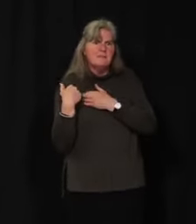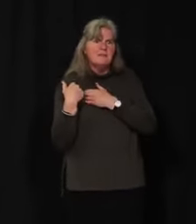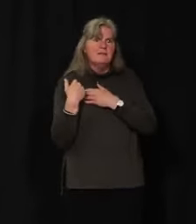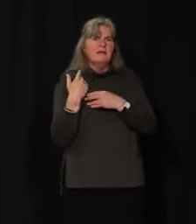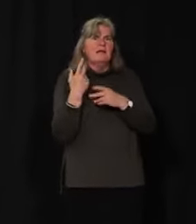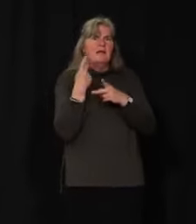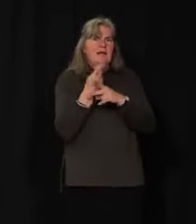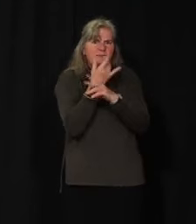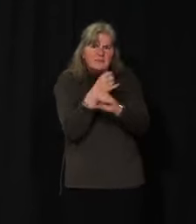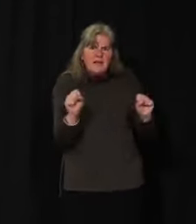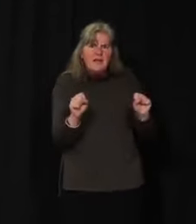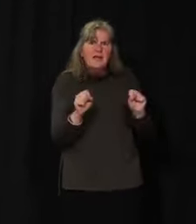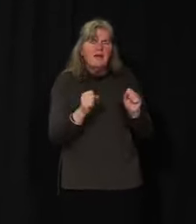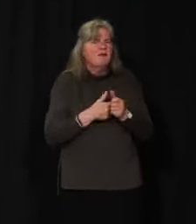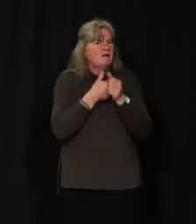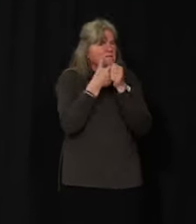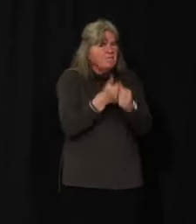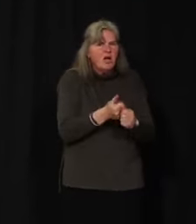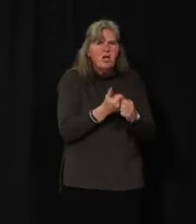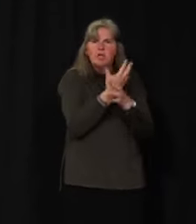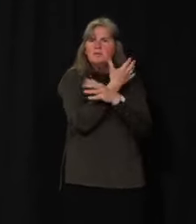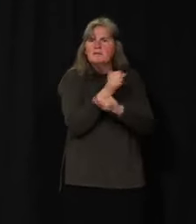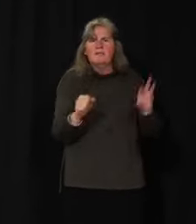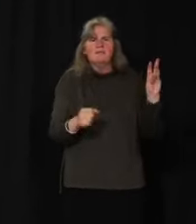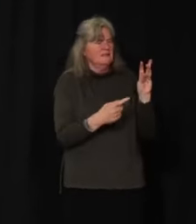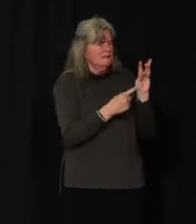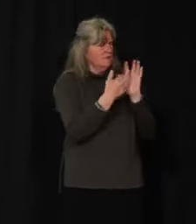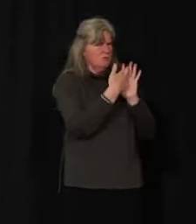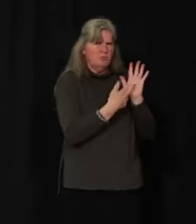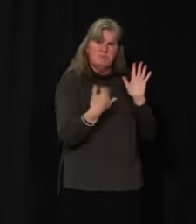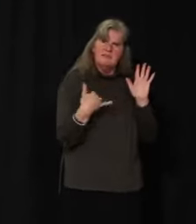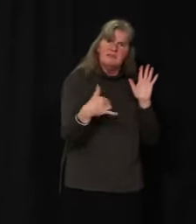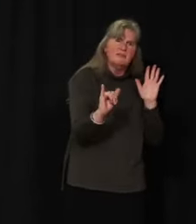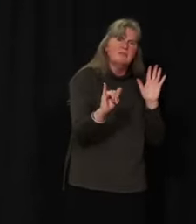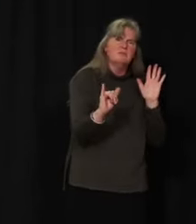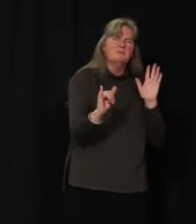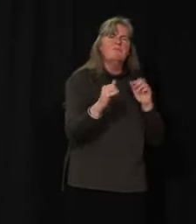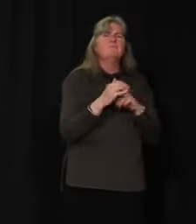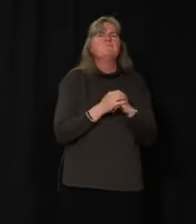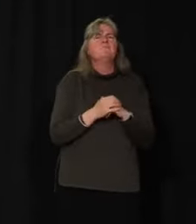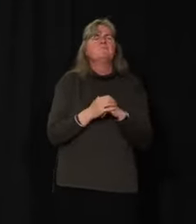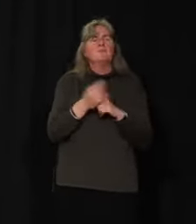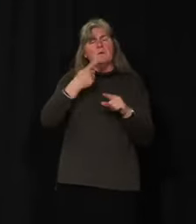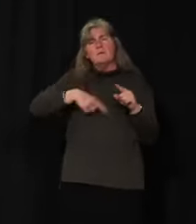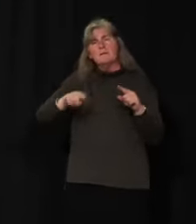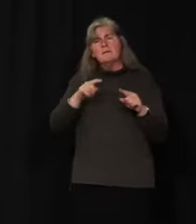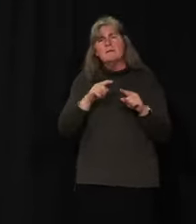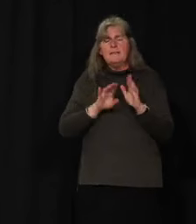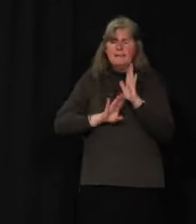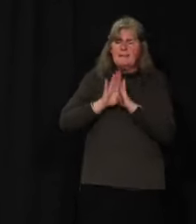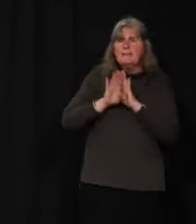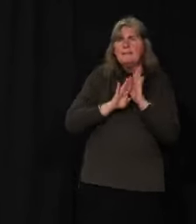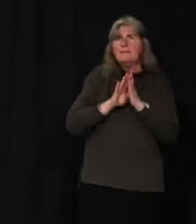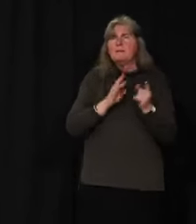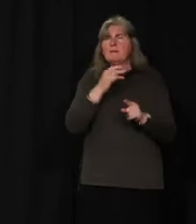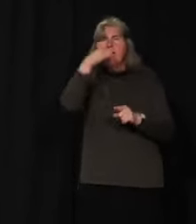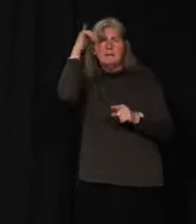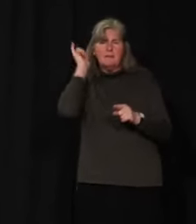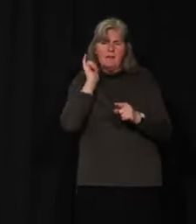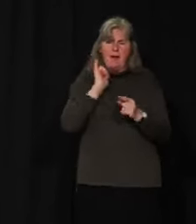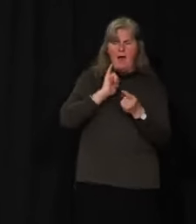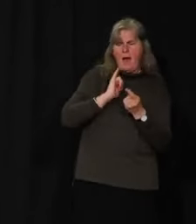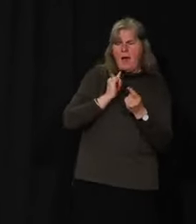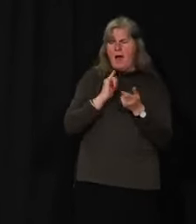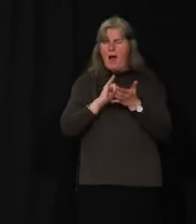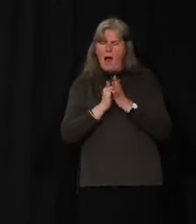safe and practicing the safe six. While we are working towards how our territory adopts to